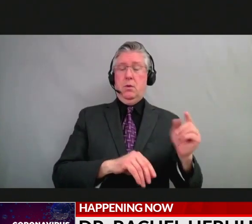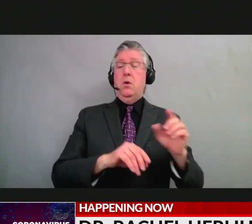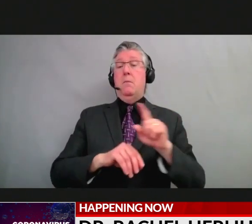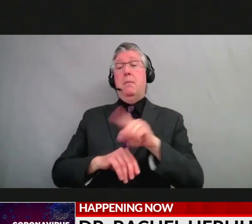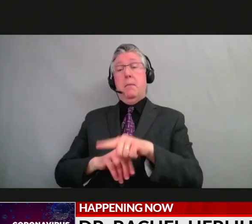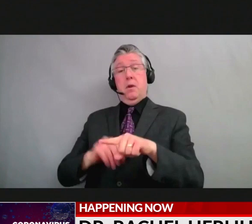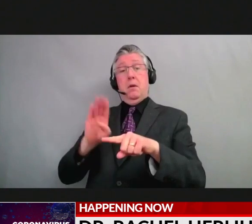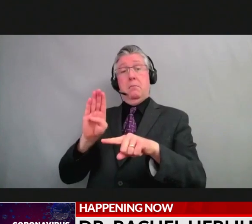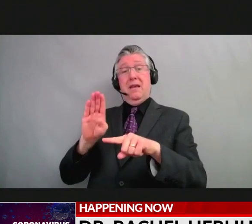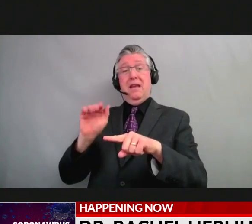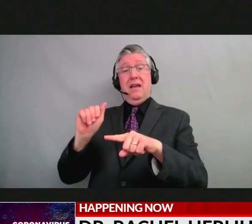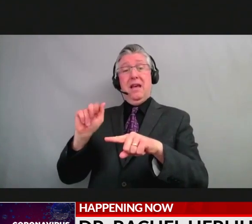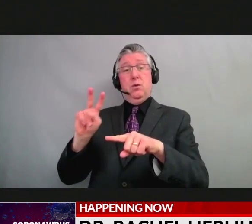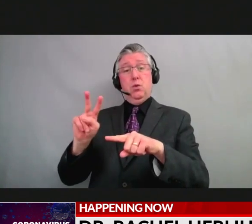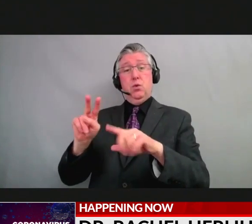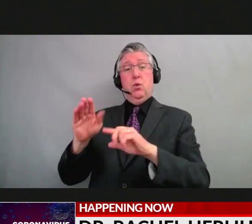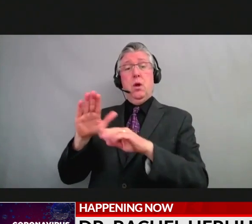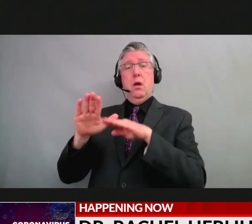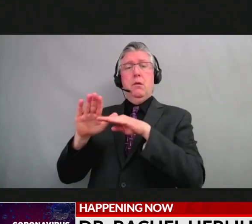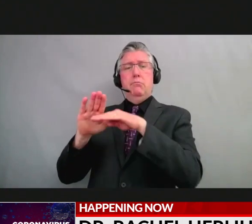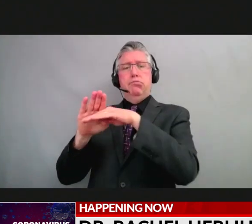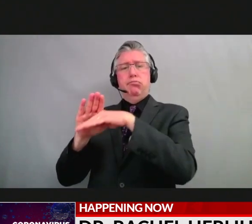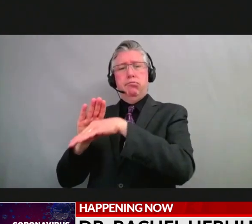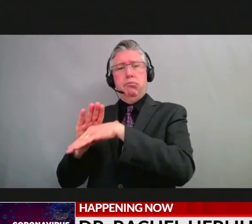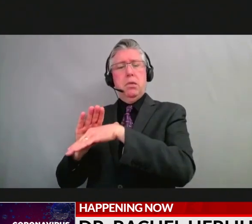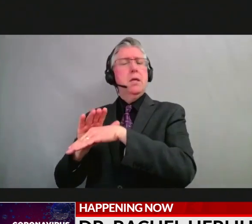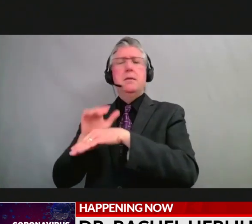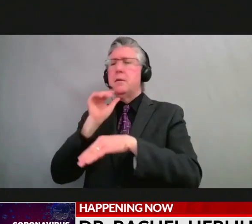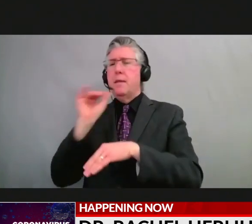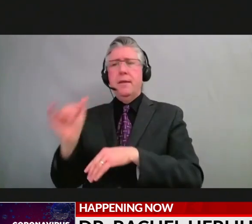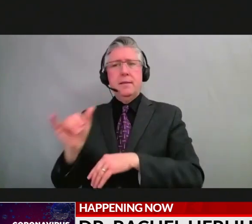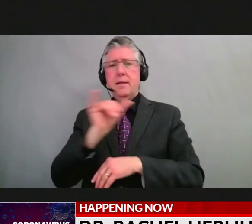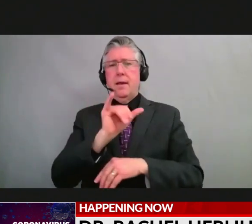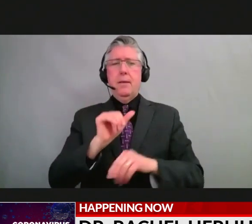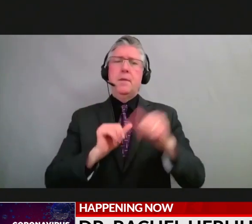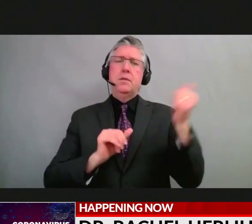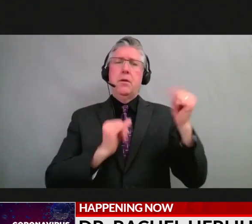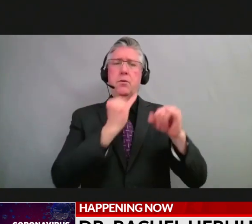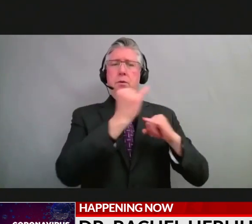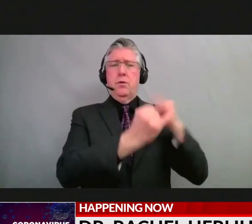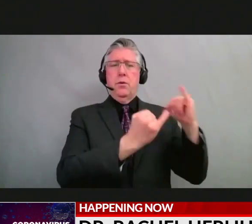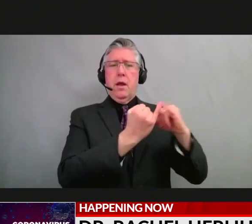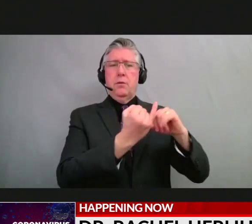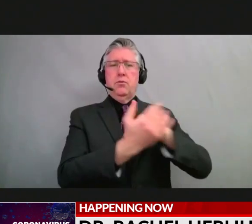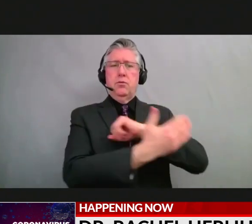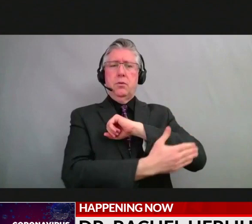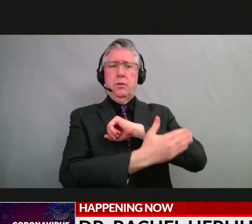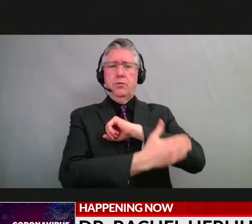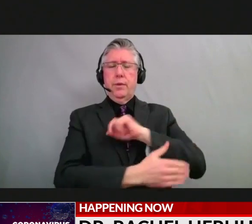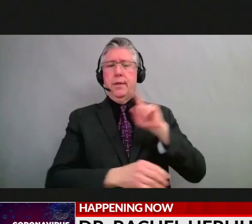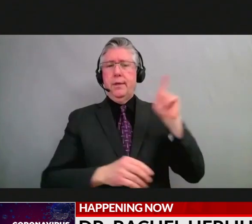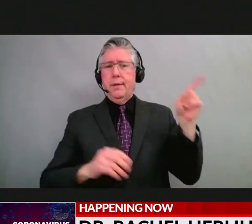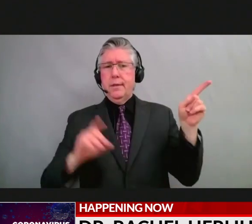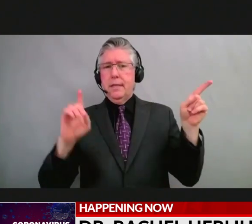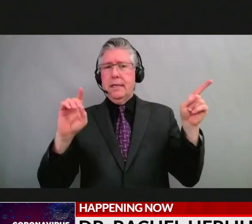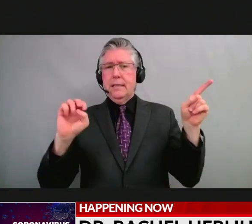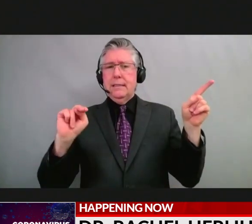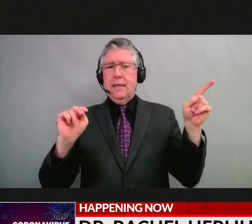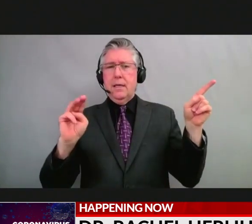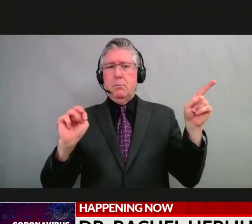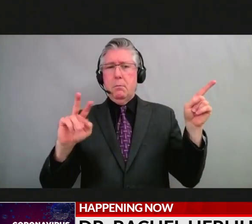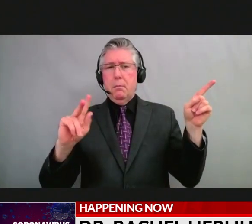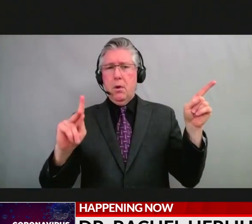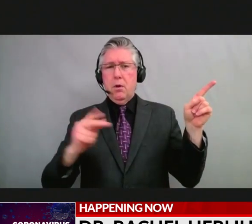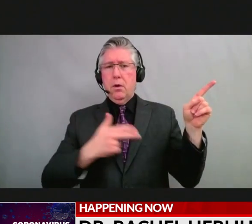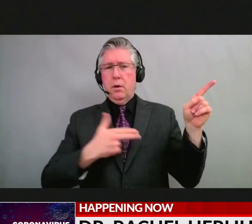spread widely in countries like Denmark and to some extent the U.K. as well. We don't know exactly why that